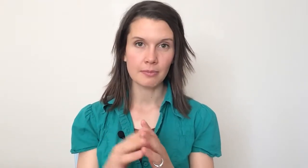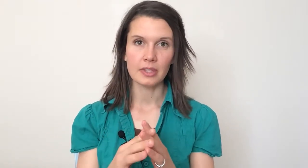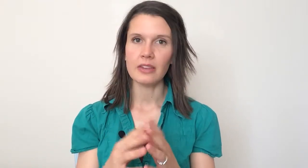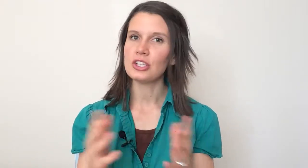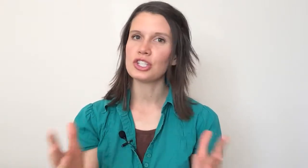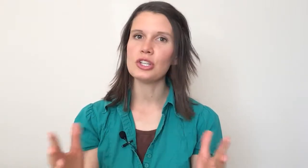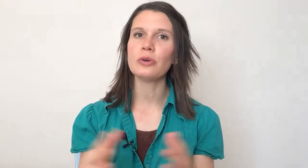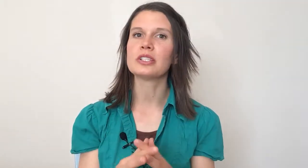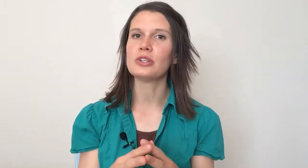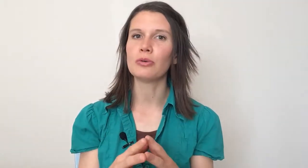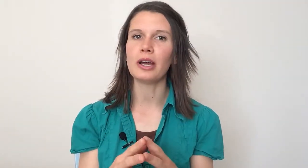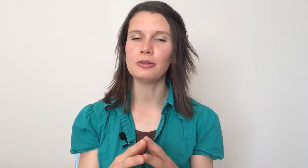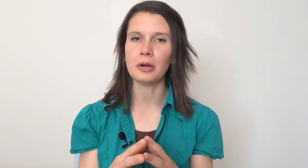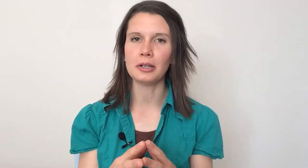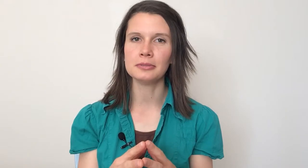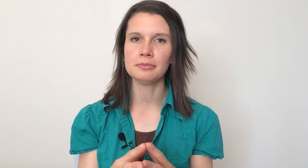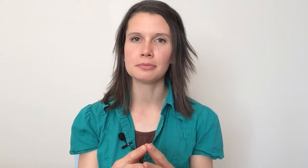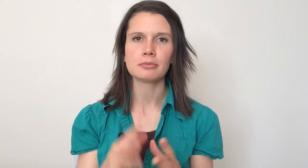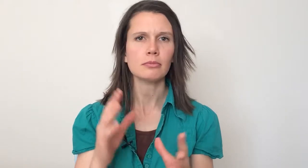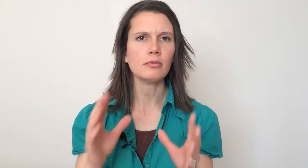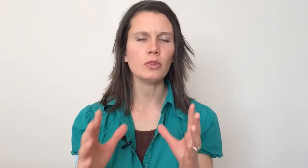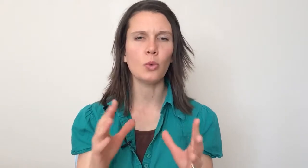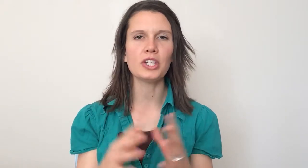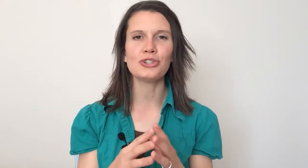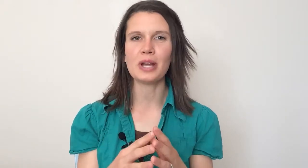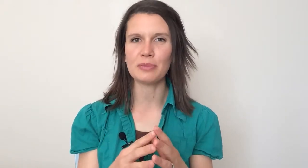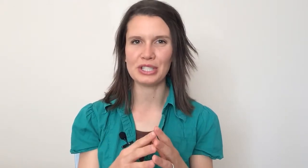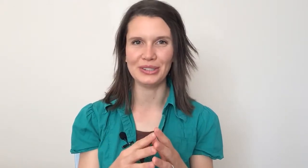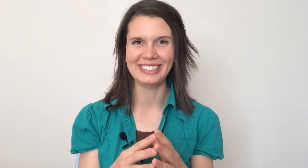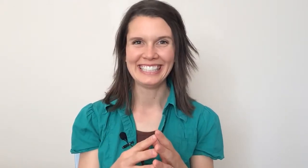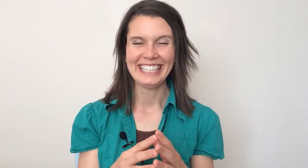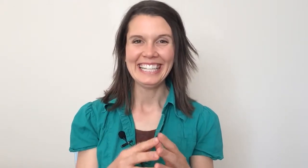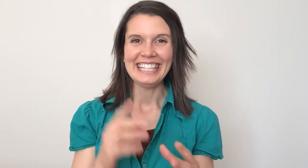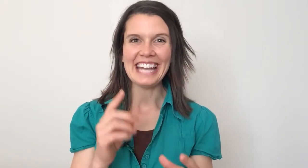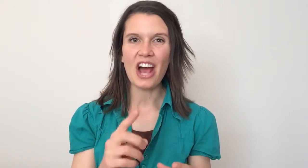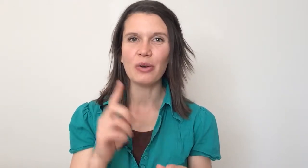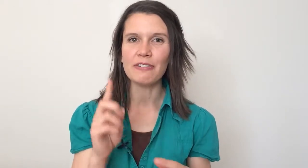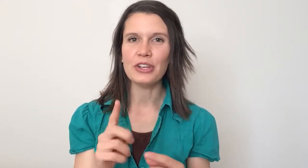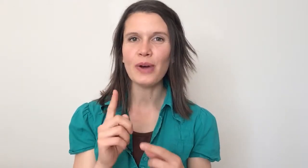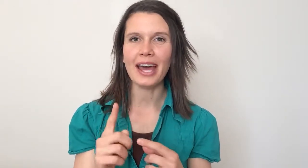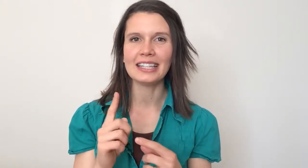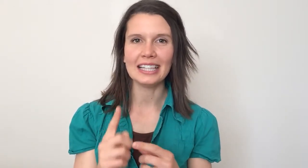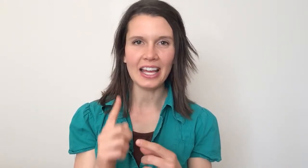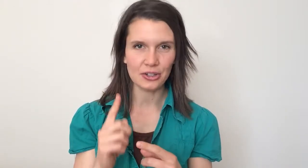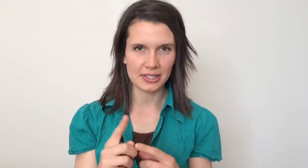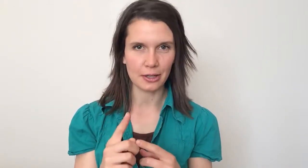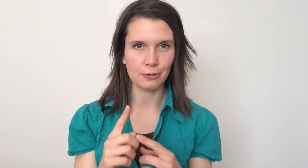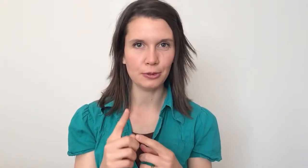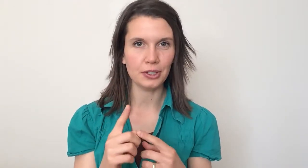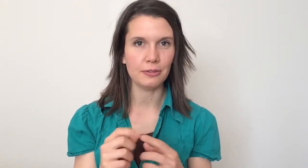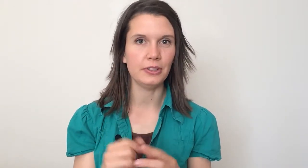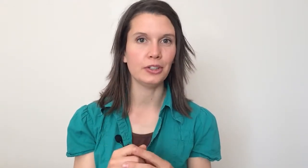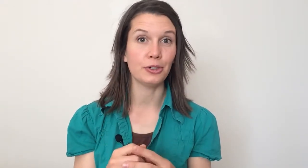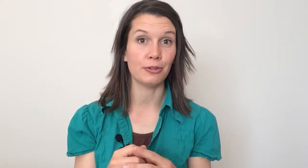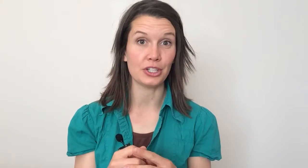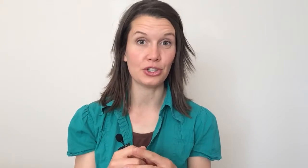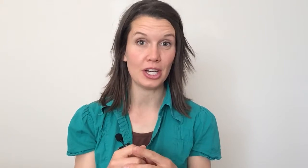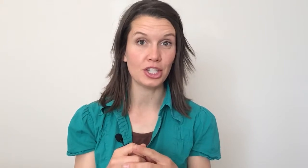And then just notice, no right or wrong, what did your number do? Now, if you hadn't let yourself fully feel your frustration